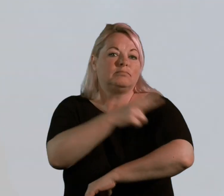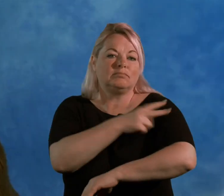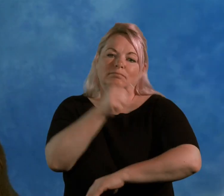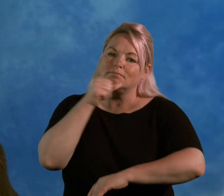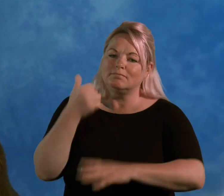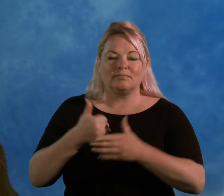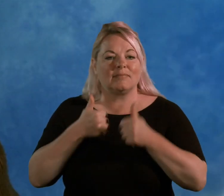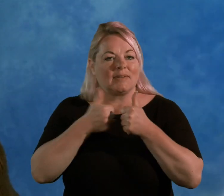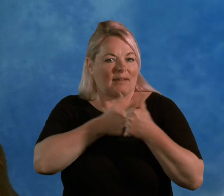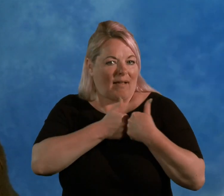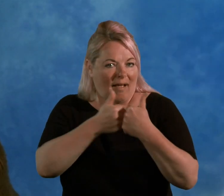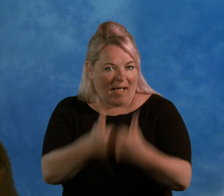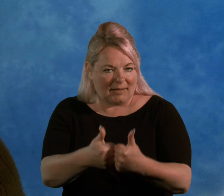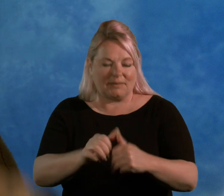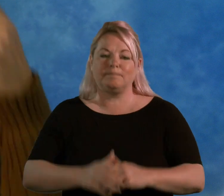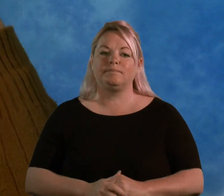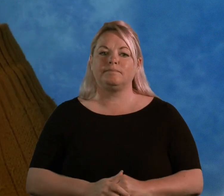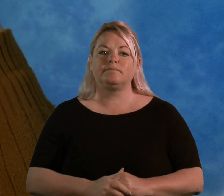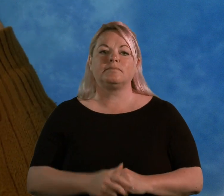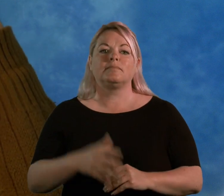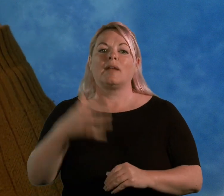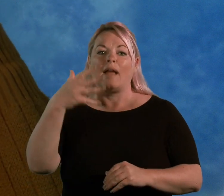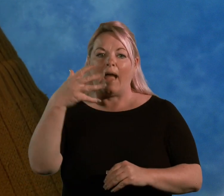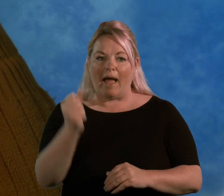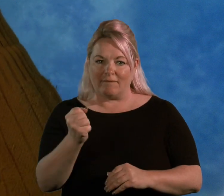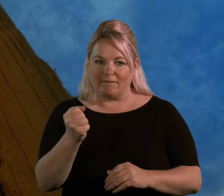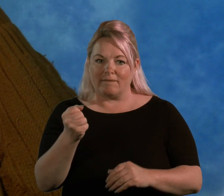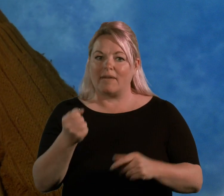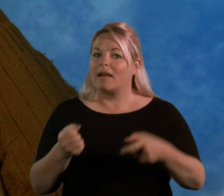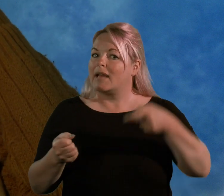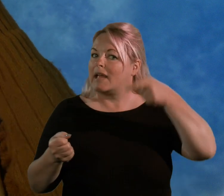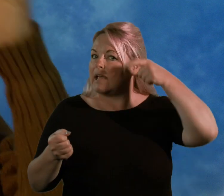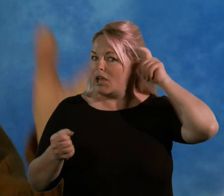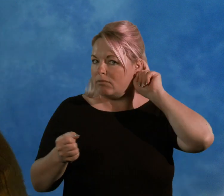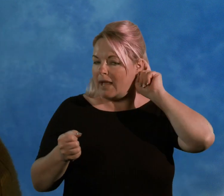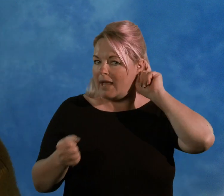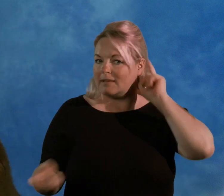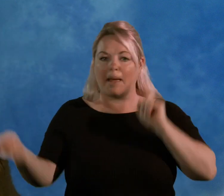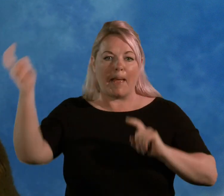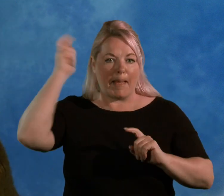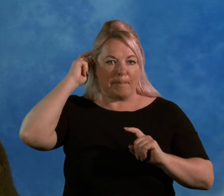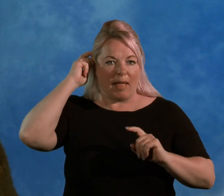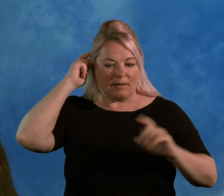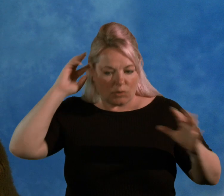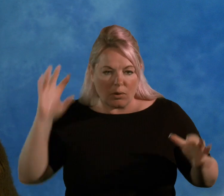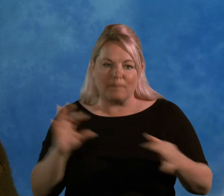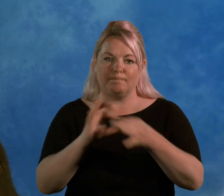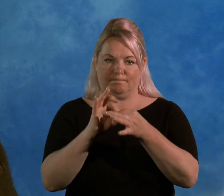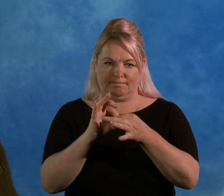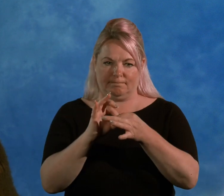I've been fitted with a hearing aid implant combined. A lot of people have only